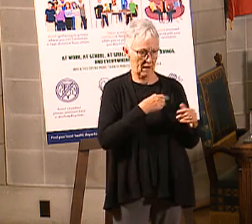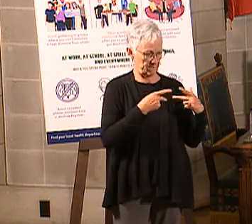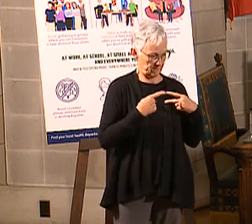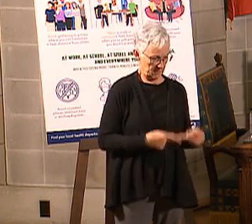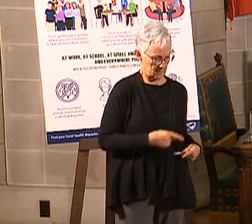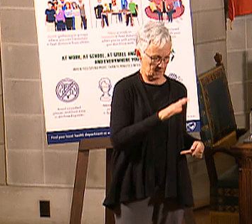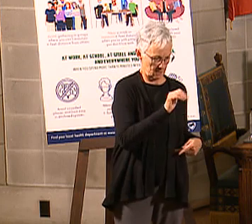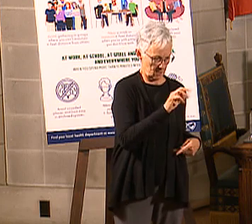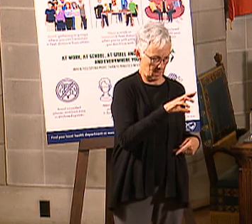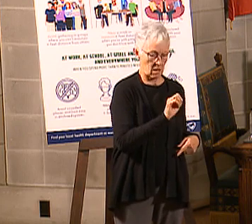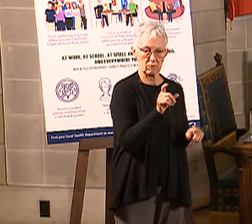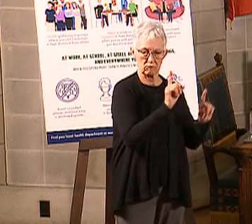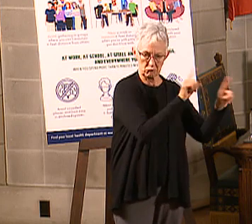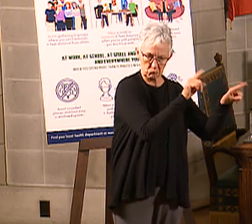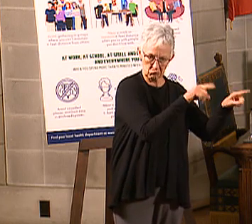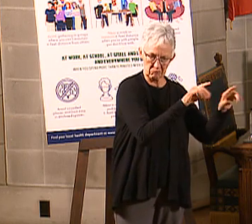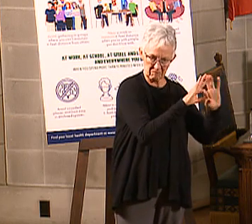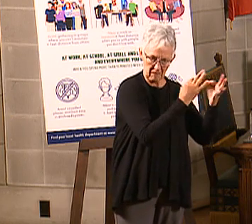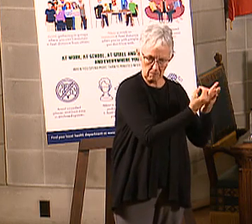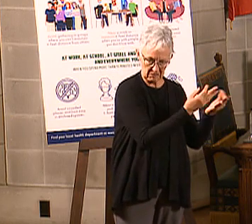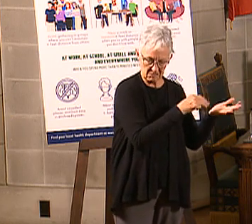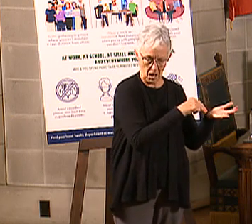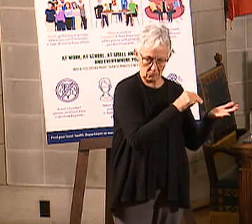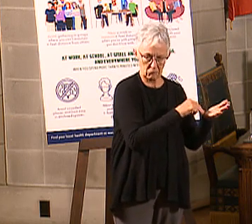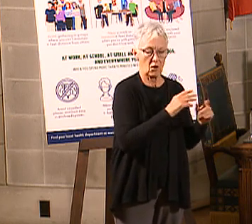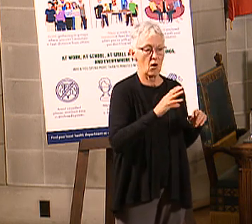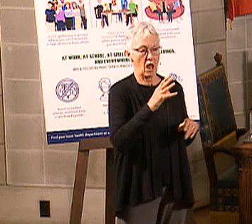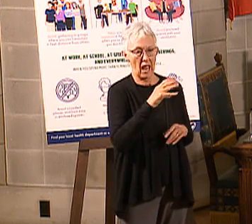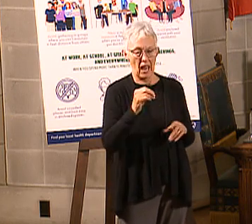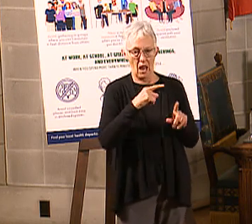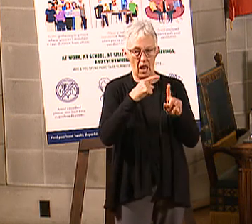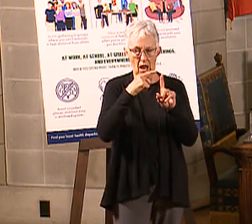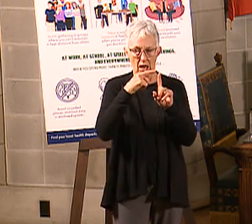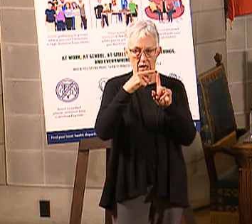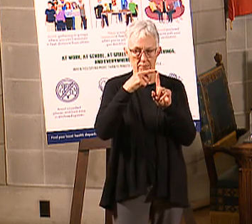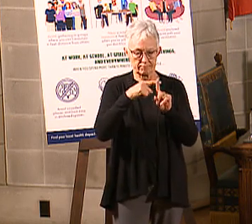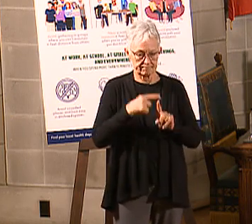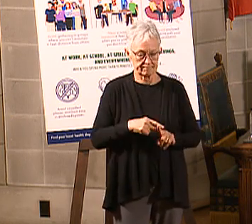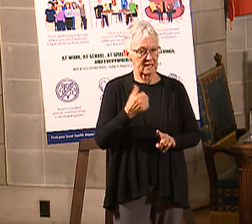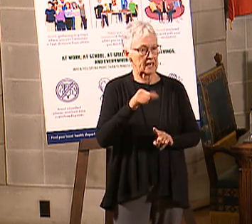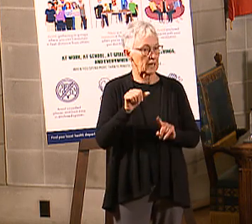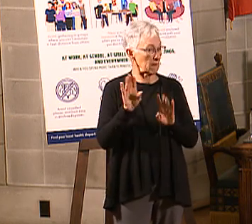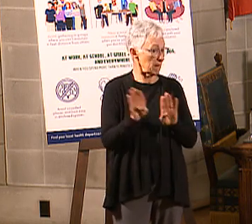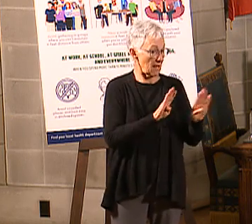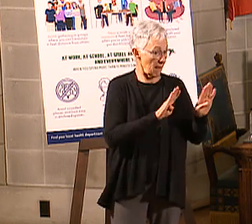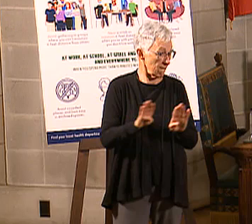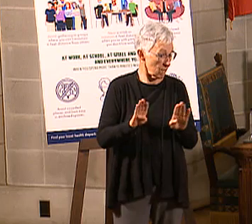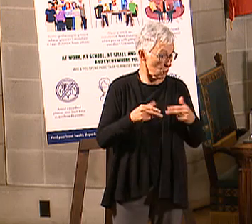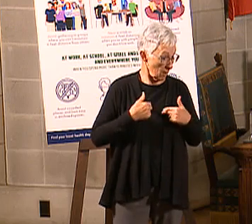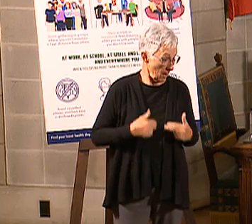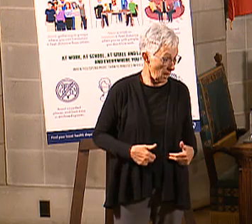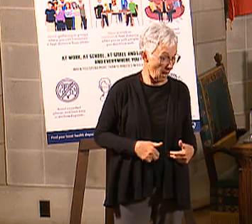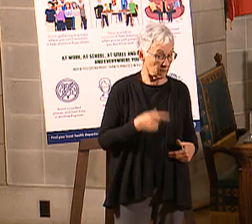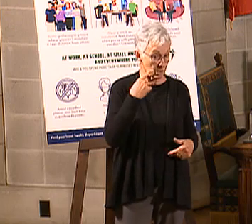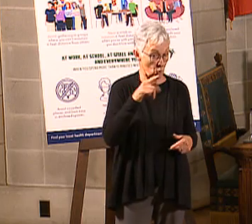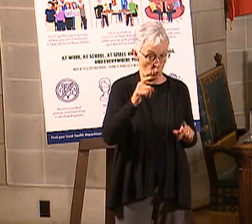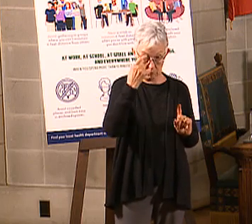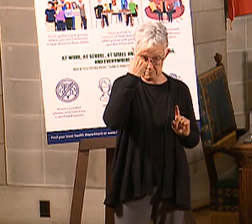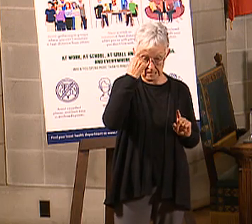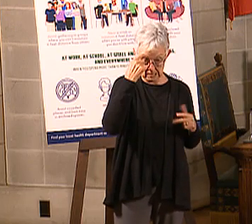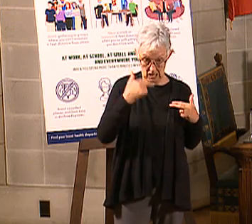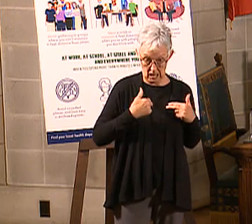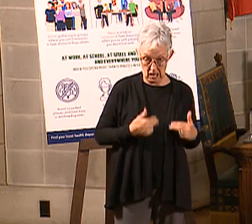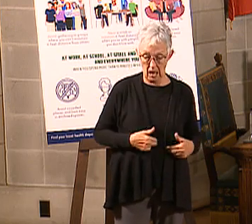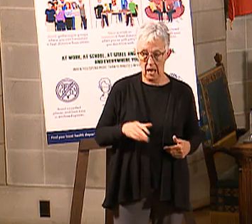for example, your general practitioner, your primary care provider, but as well as any behavioral health provider you might have, so your mental health needs, as well as any